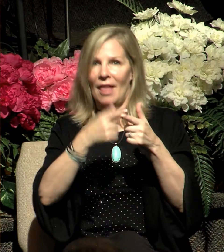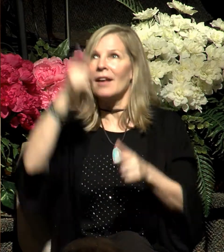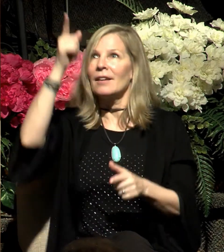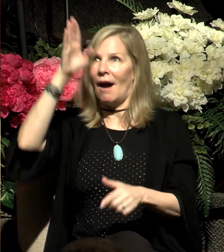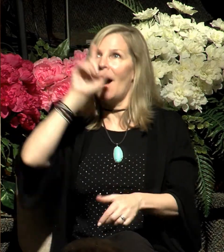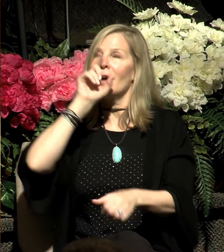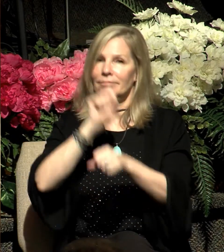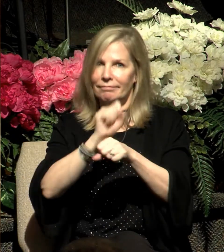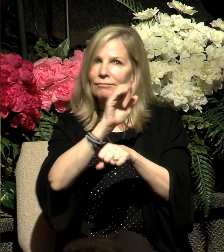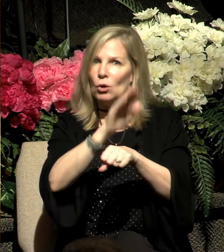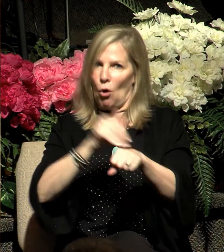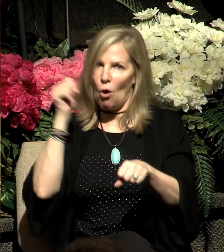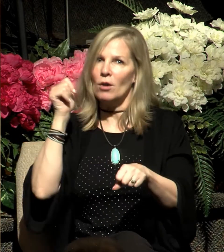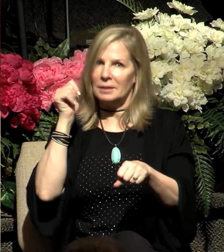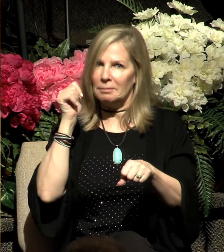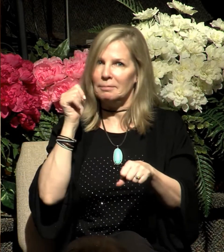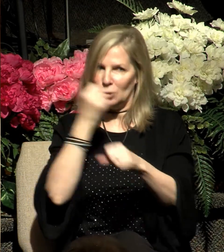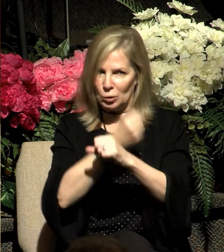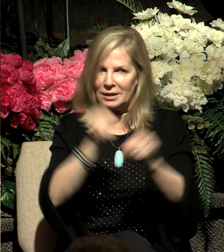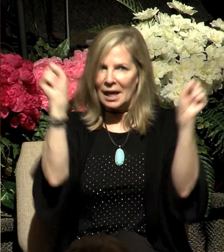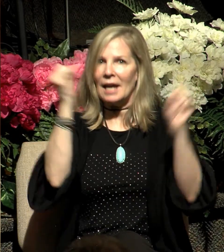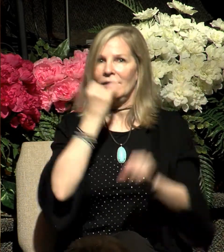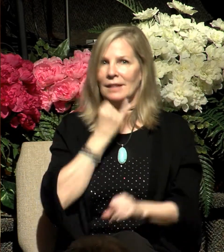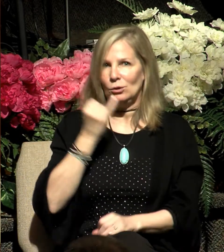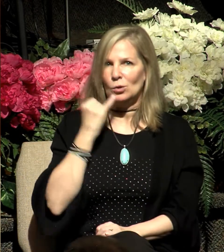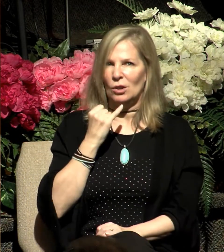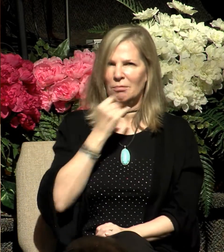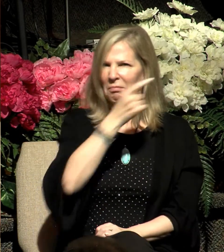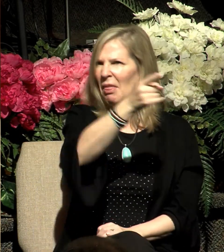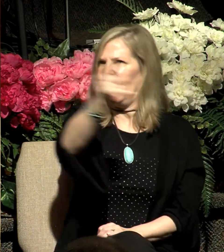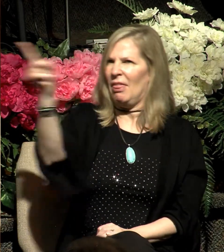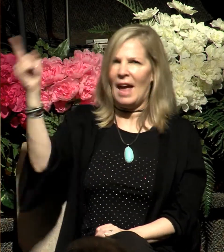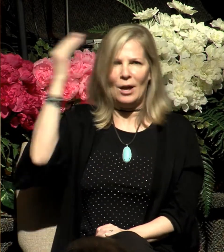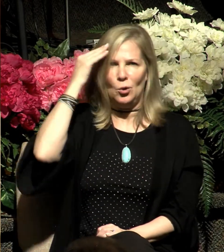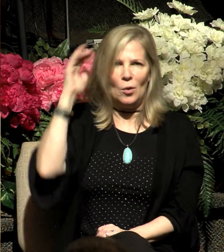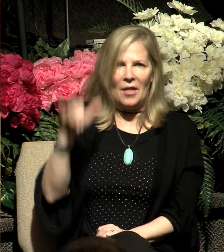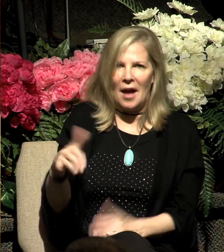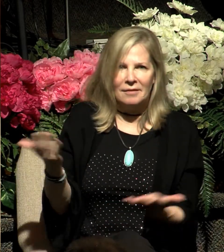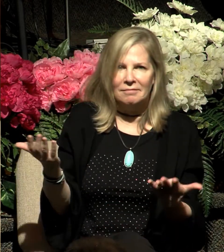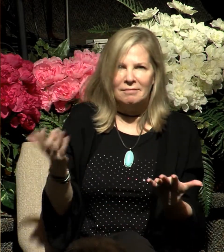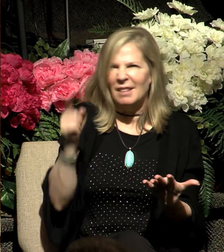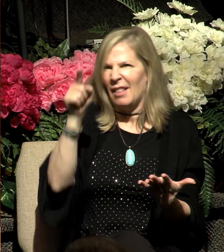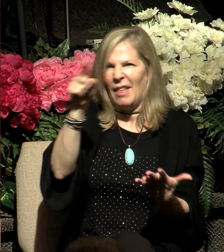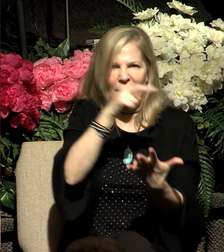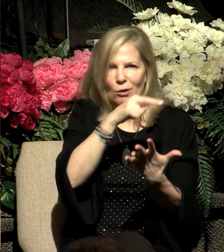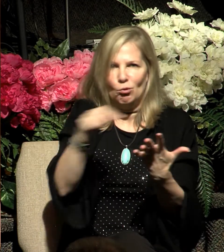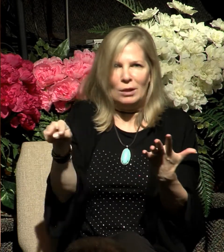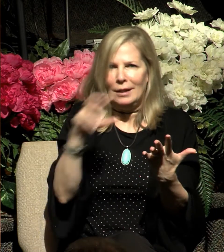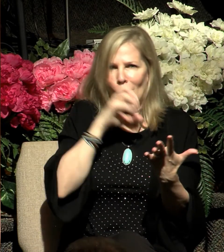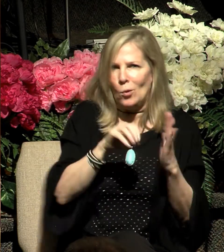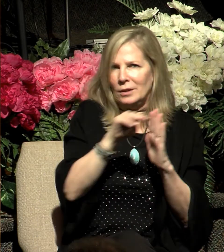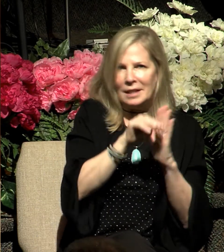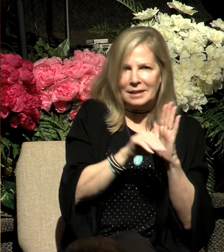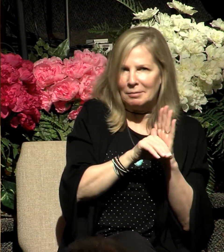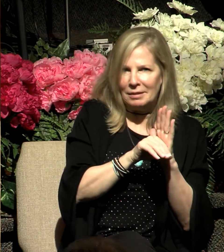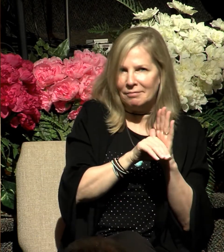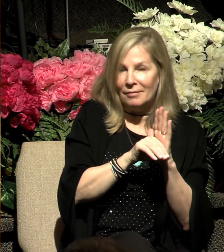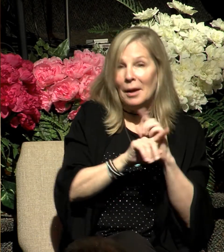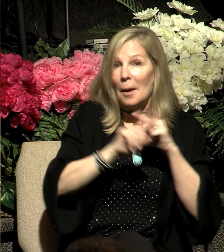know this. They've been raised on this. They can read the Old Testament just like he could. But now, watch this. As